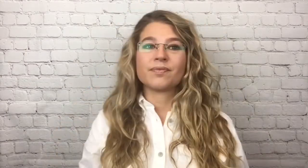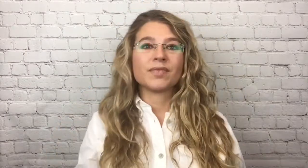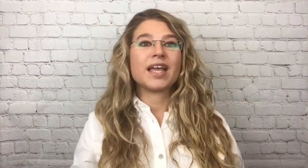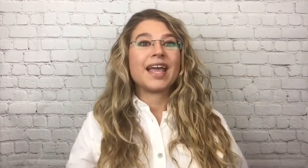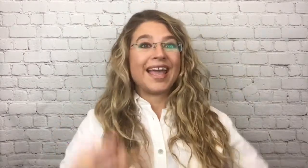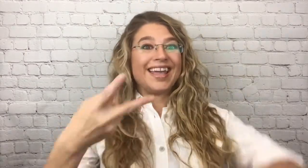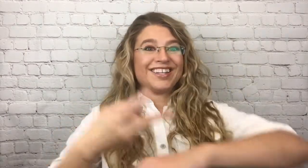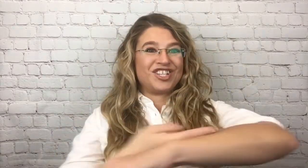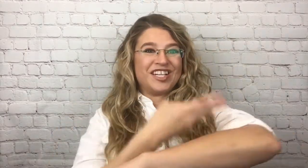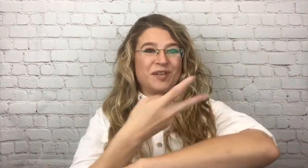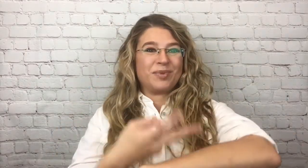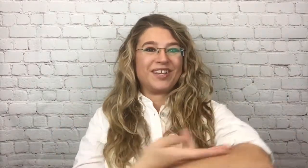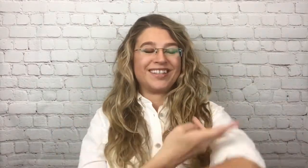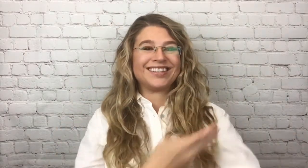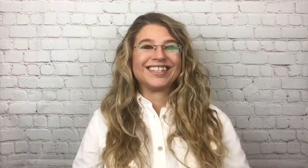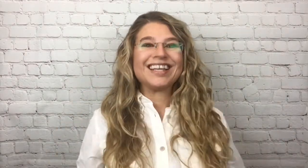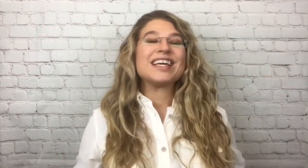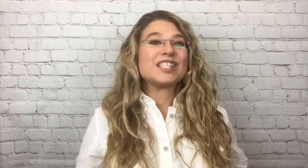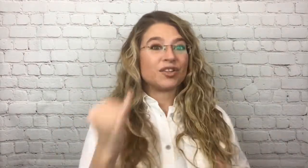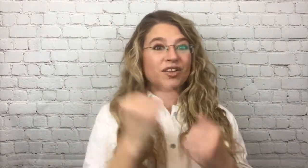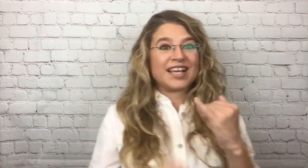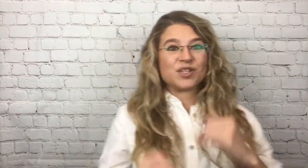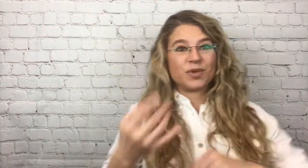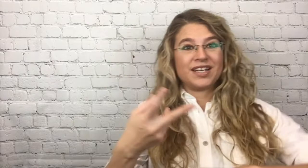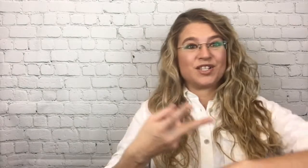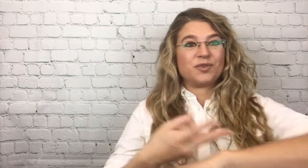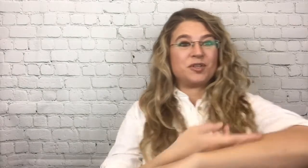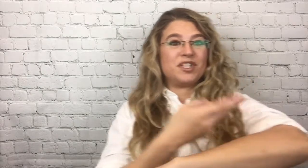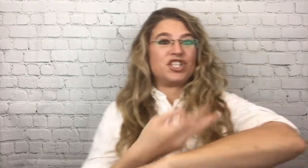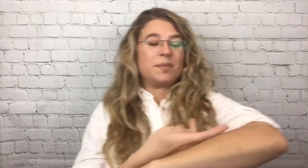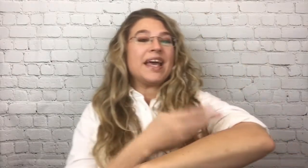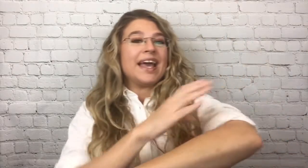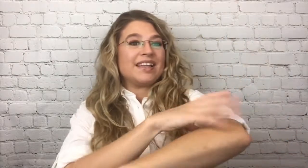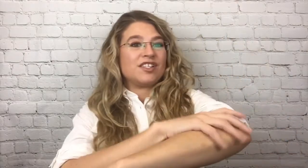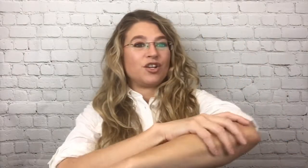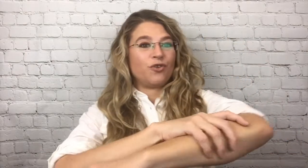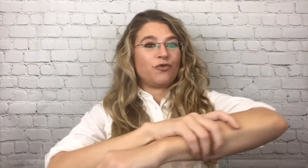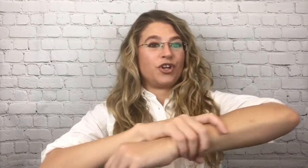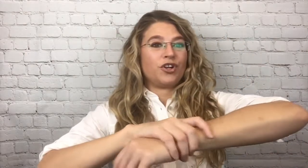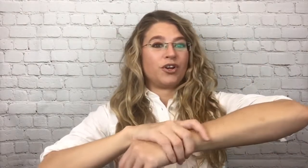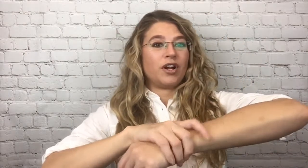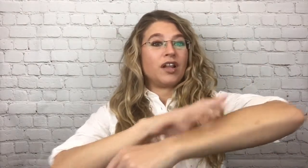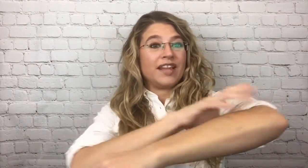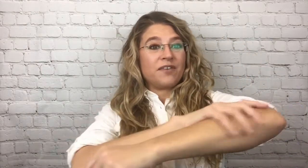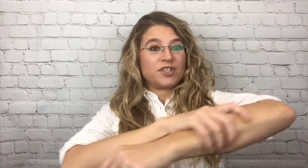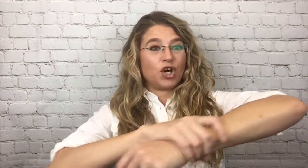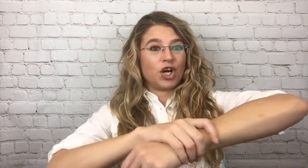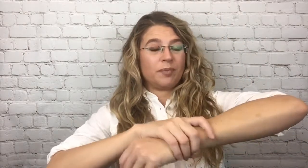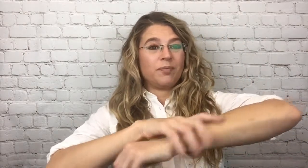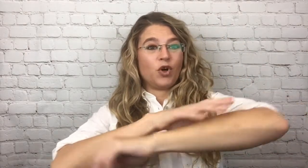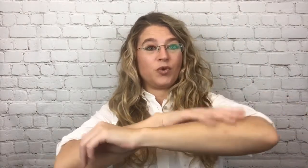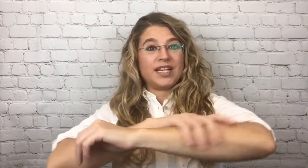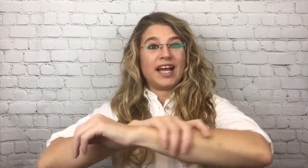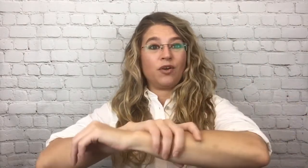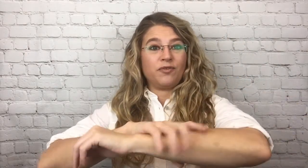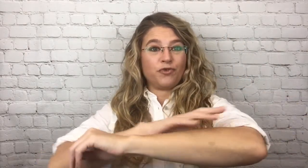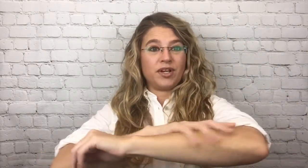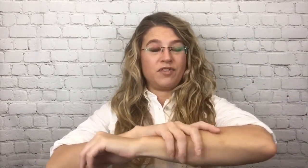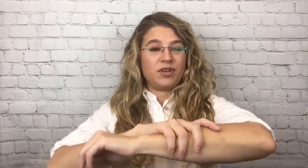And sheep. Sheep. So the last one is going to be sheep. And so for your left arm, hold it out in front of you